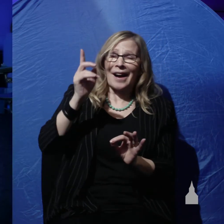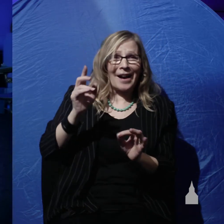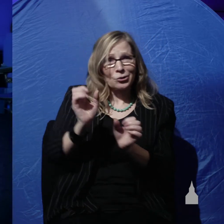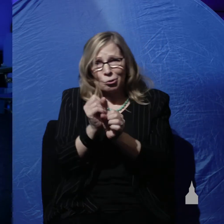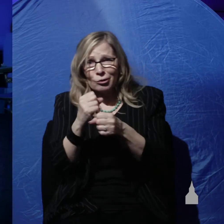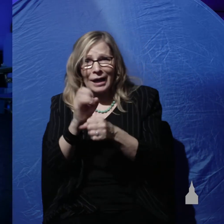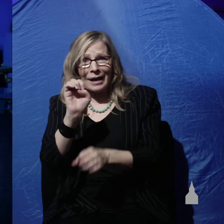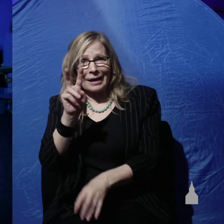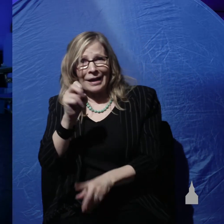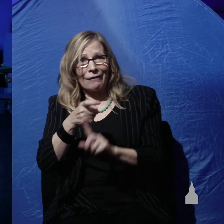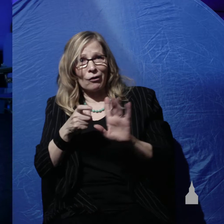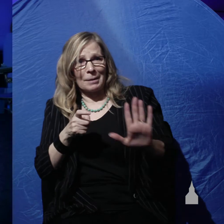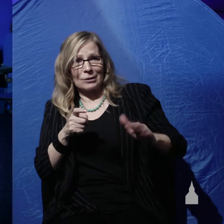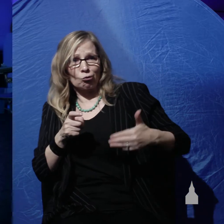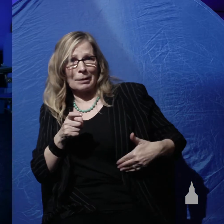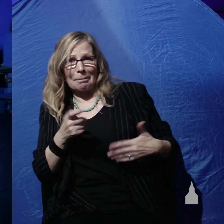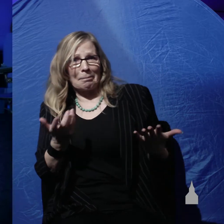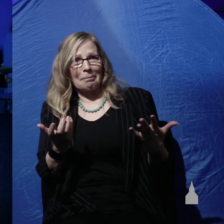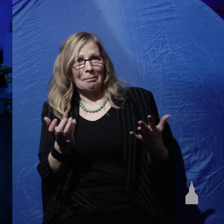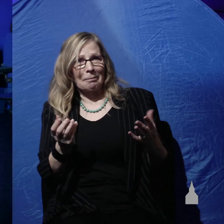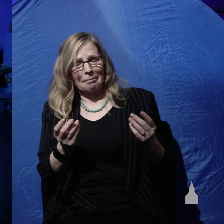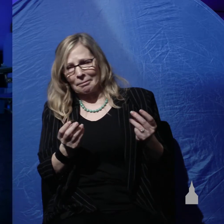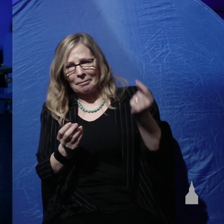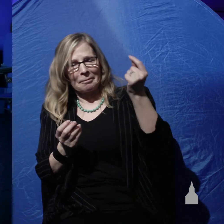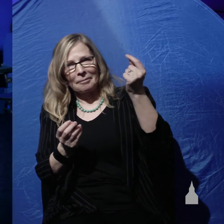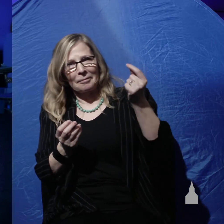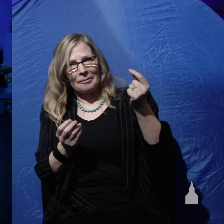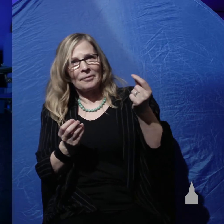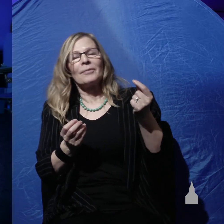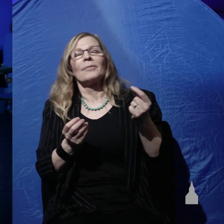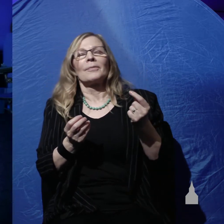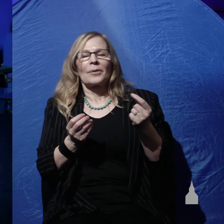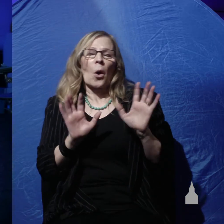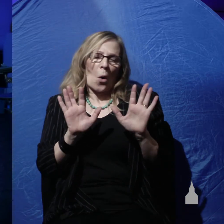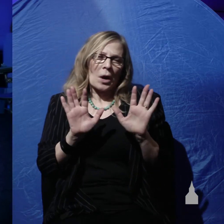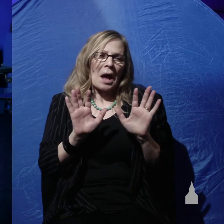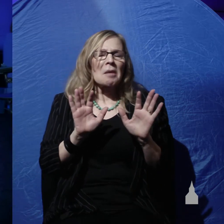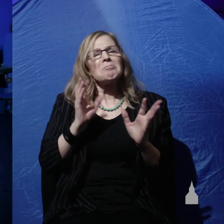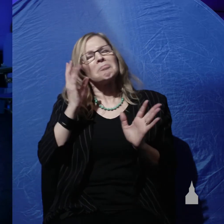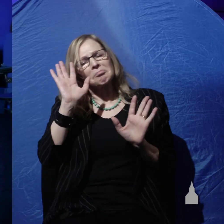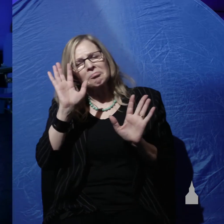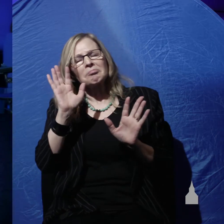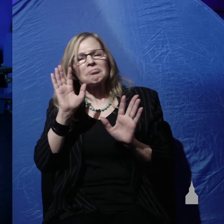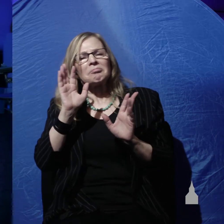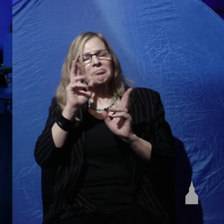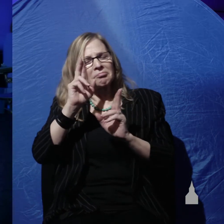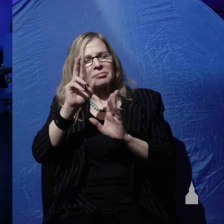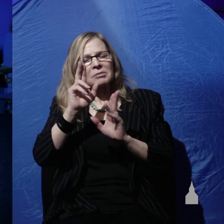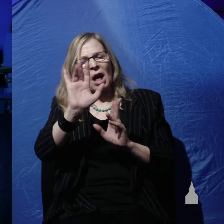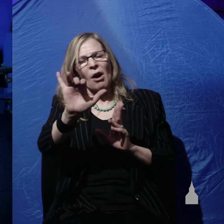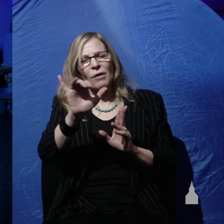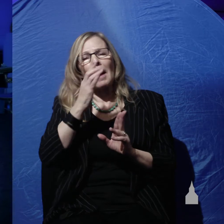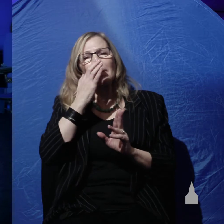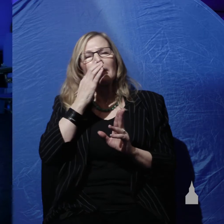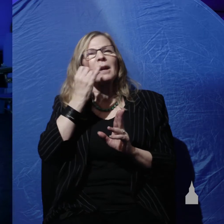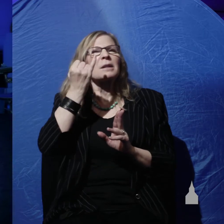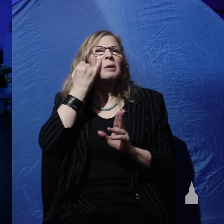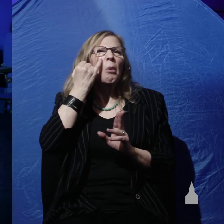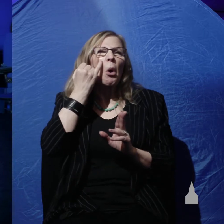from Adam's rib. Okay, thinking generously then I would say that we've used maximum of an hour on that